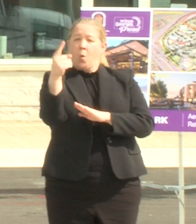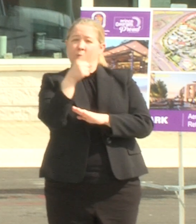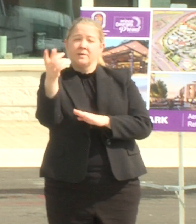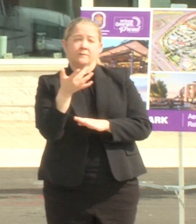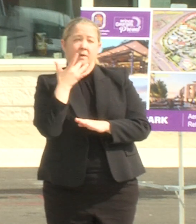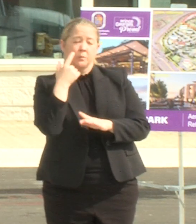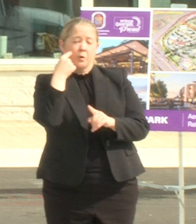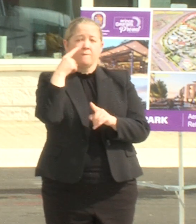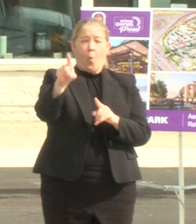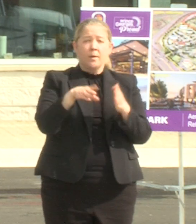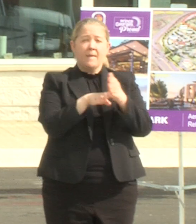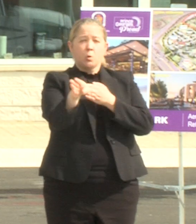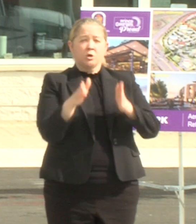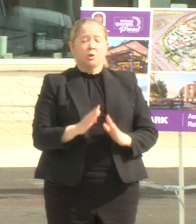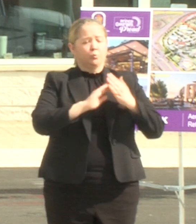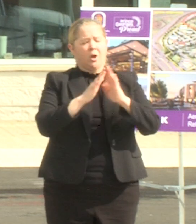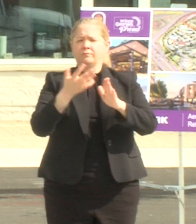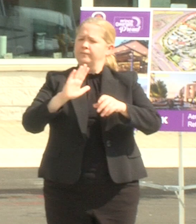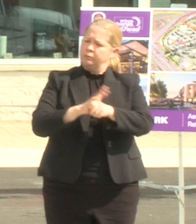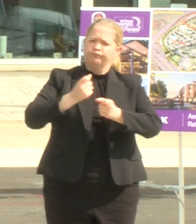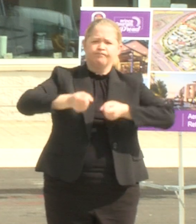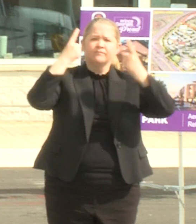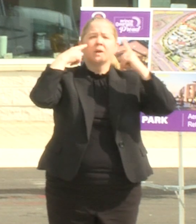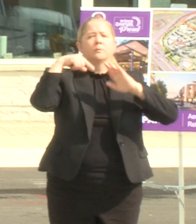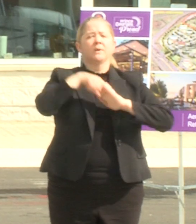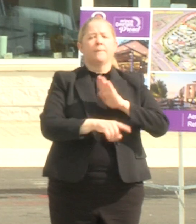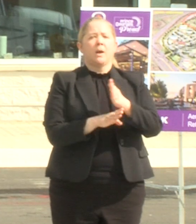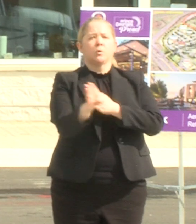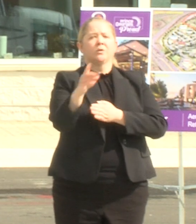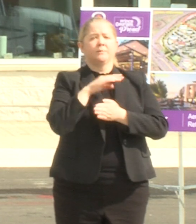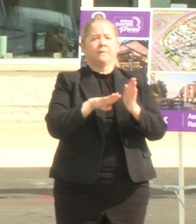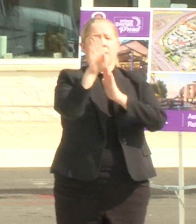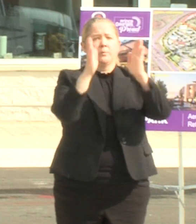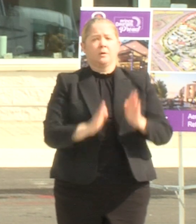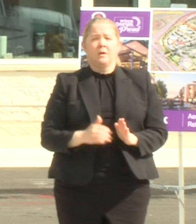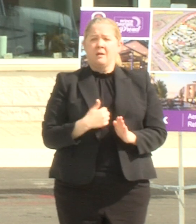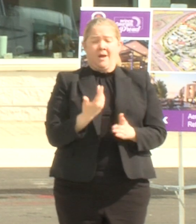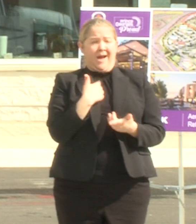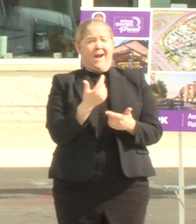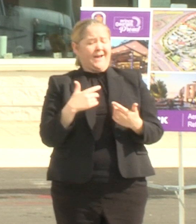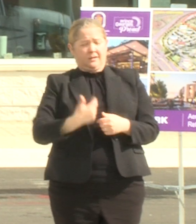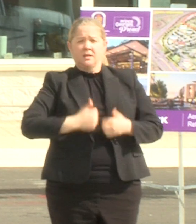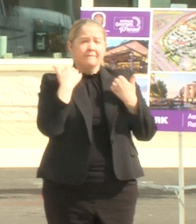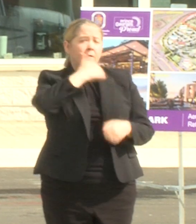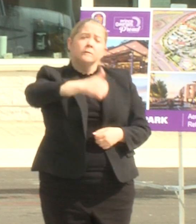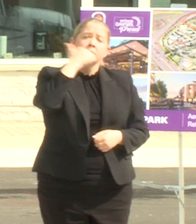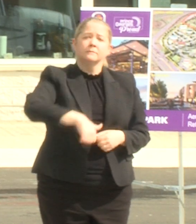minority communities i deeply understand the challenges of being a minority developer and fund manager first hand i live it every day